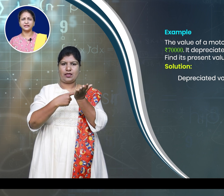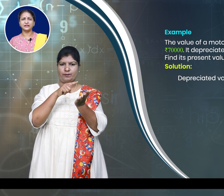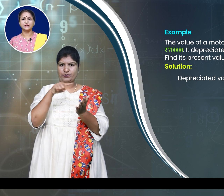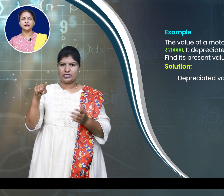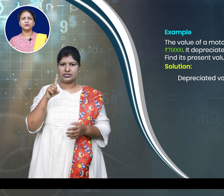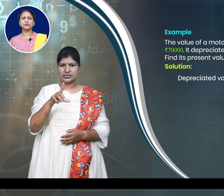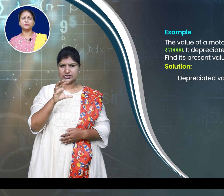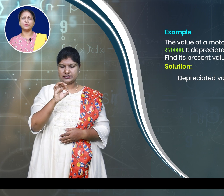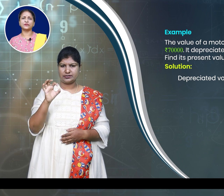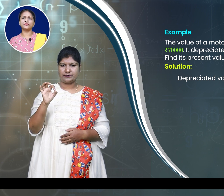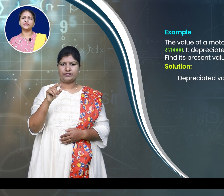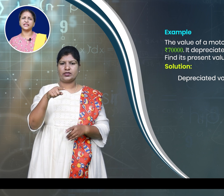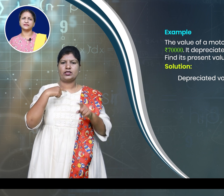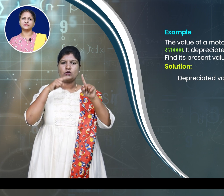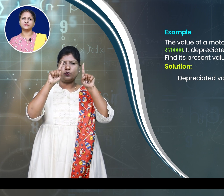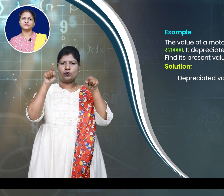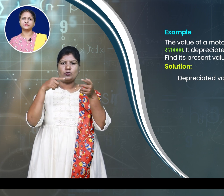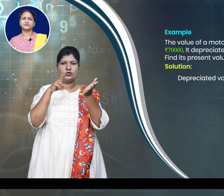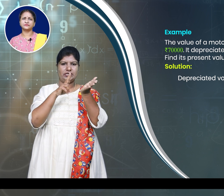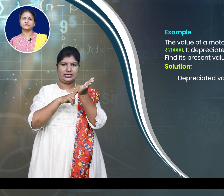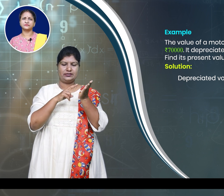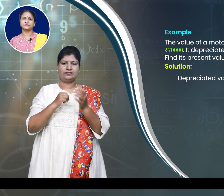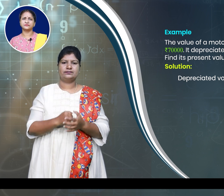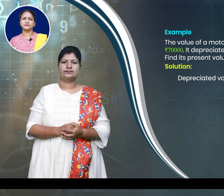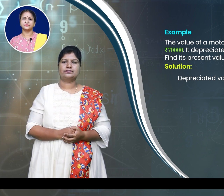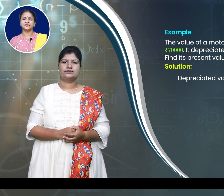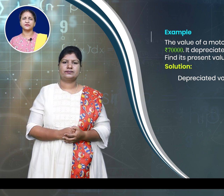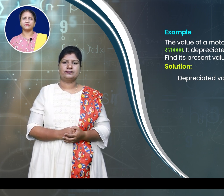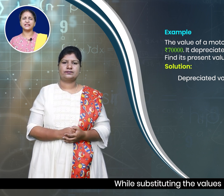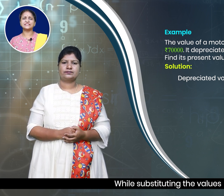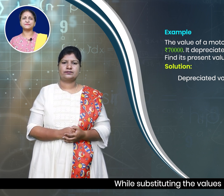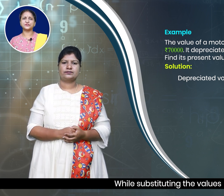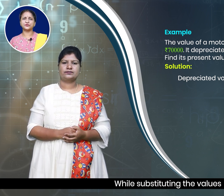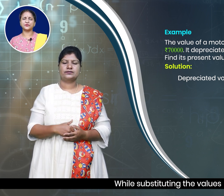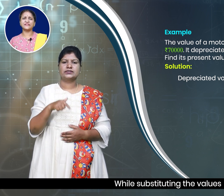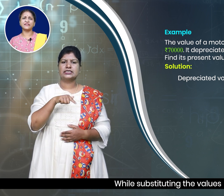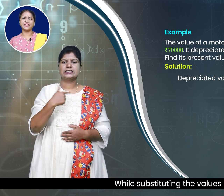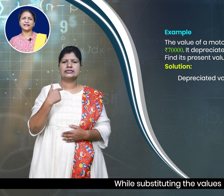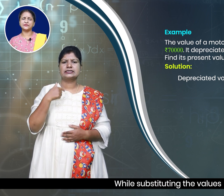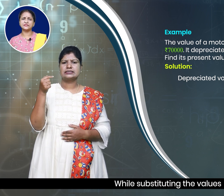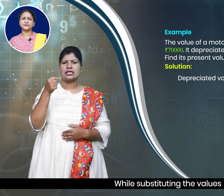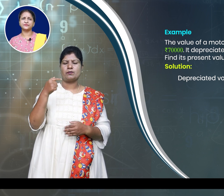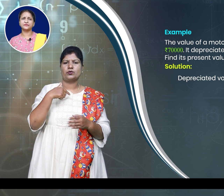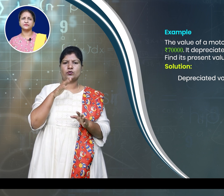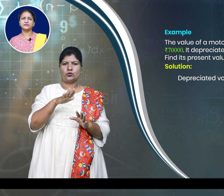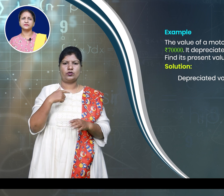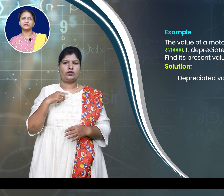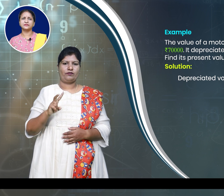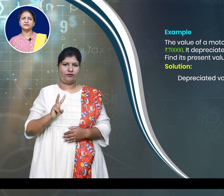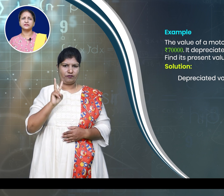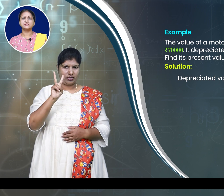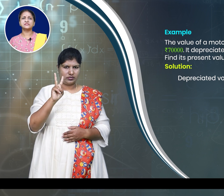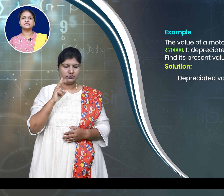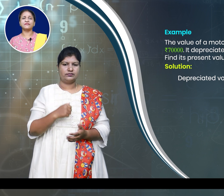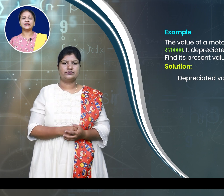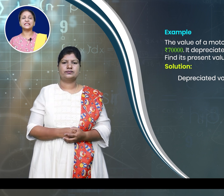to the power of n. While substituting the values 70